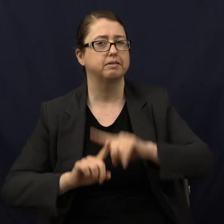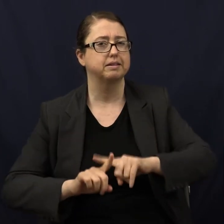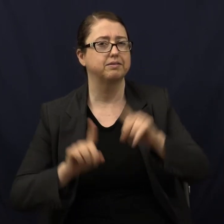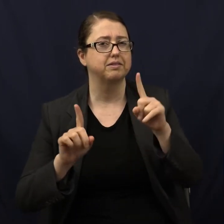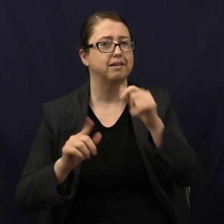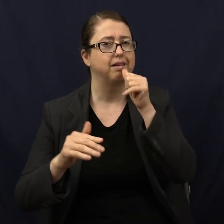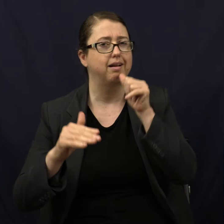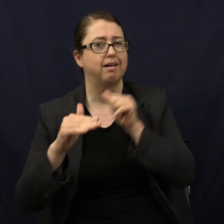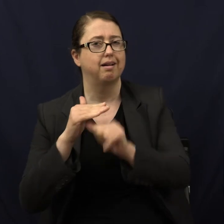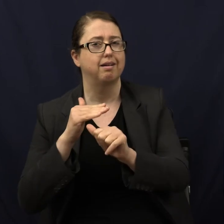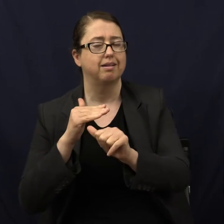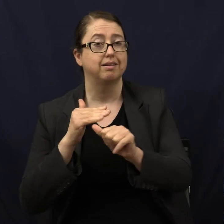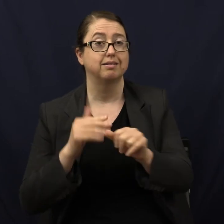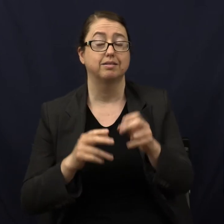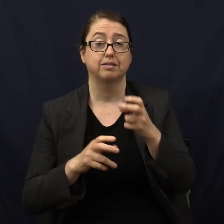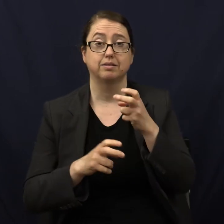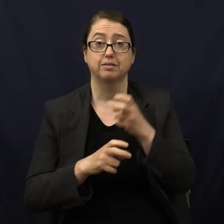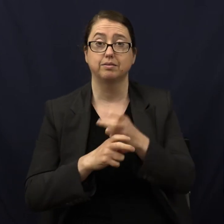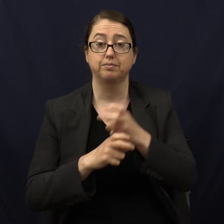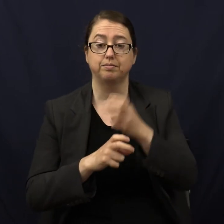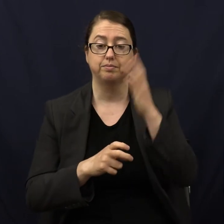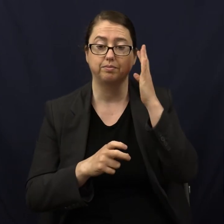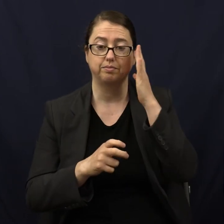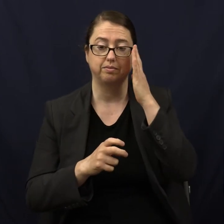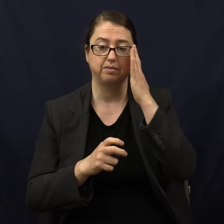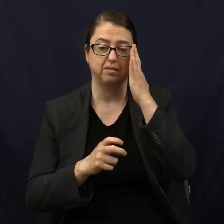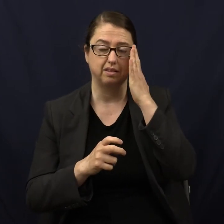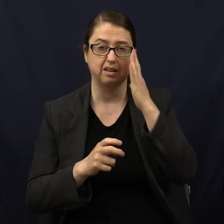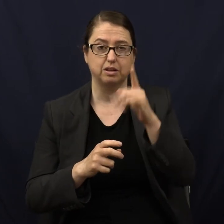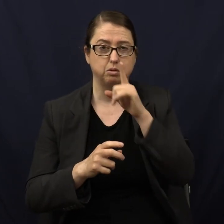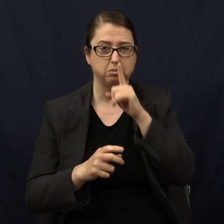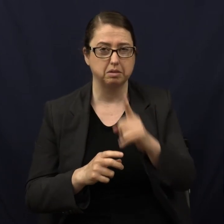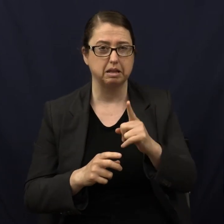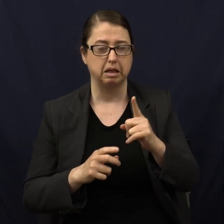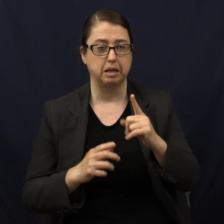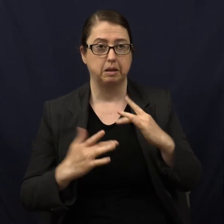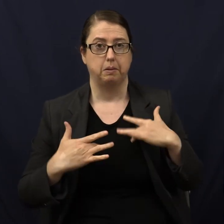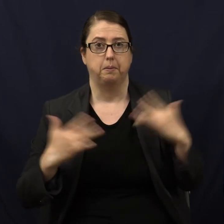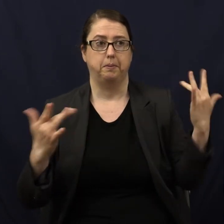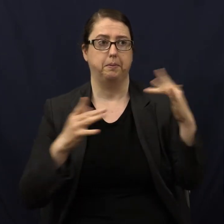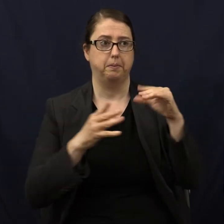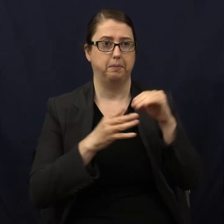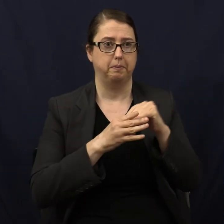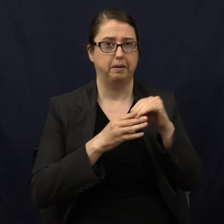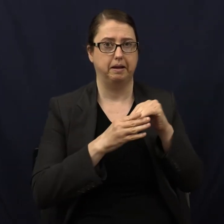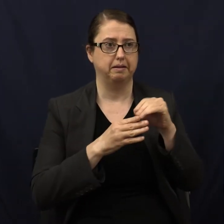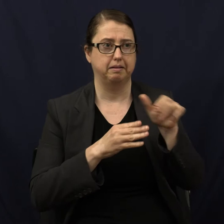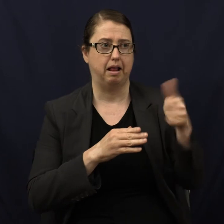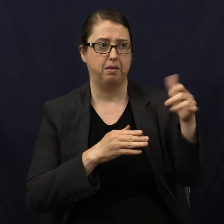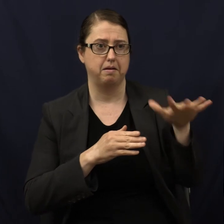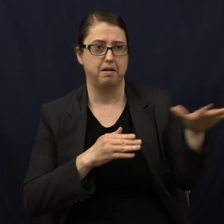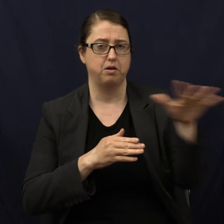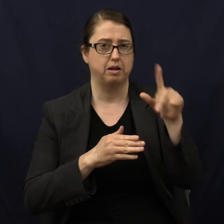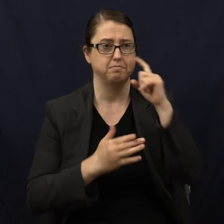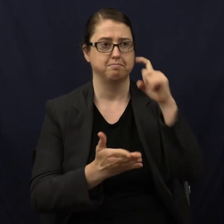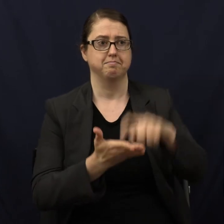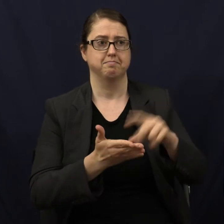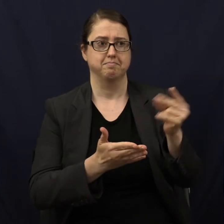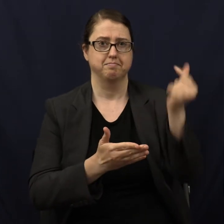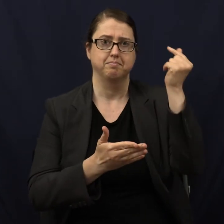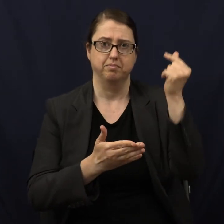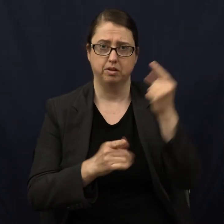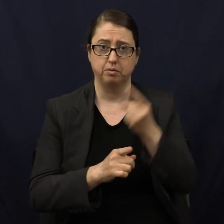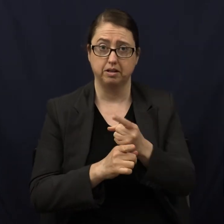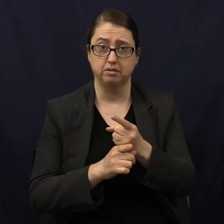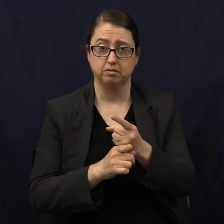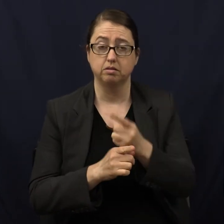right? It's kind of hard to wear your tuxedo in the savannah and hide. Does that make sense? That seems a little weird, doesn't it? And